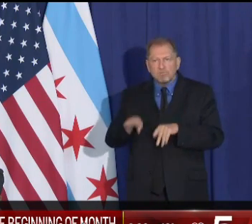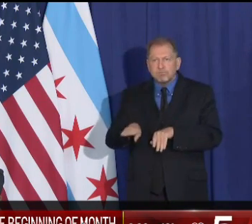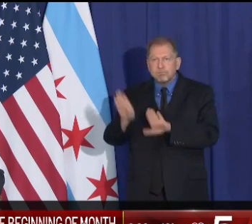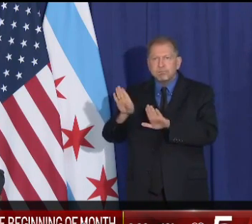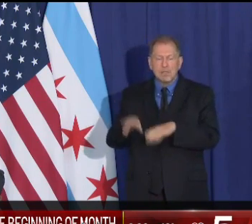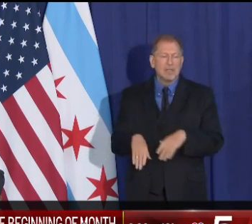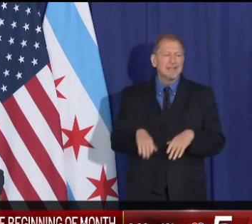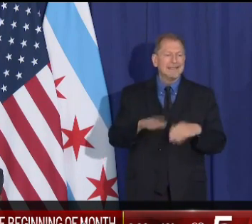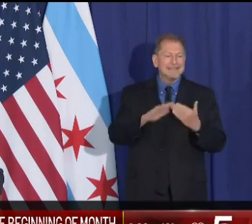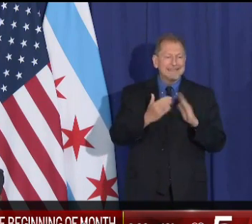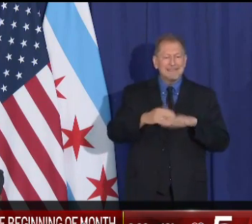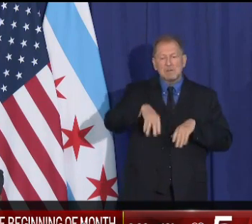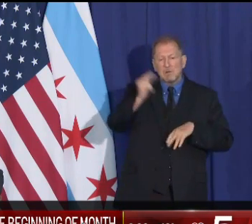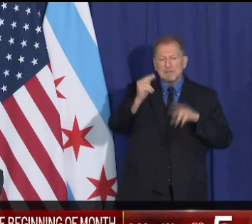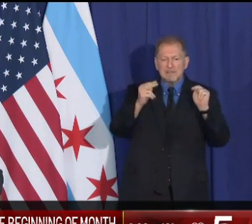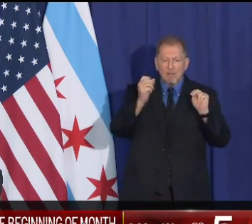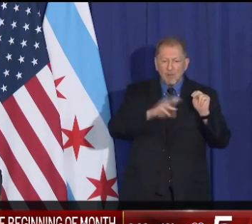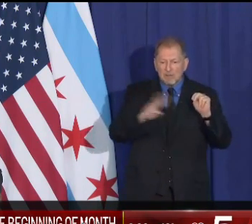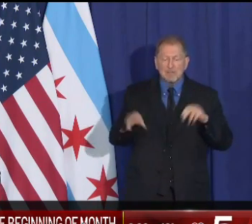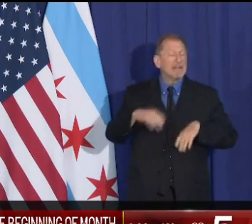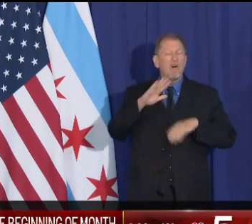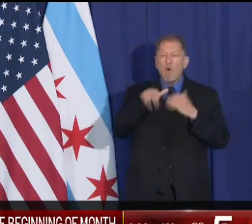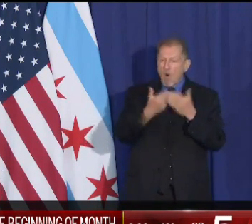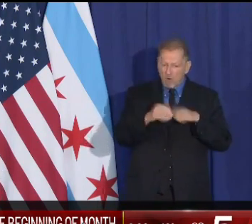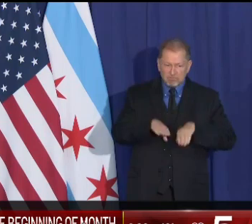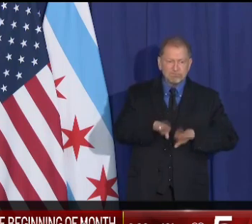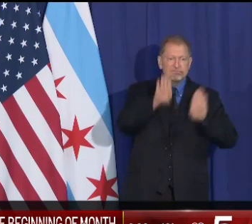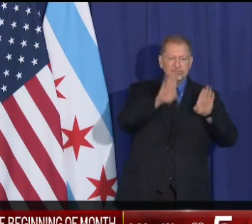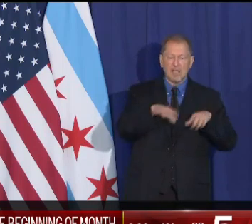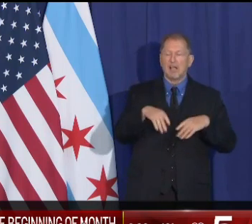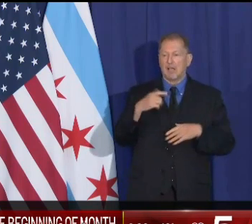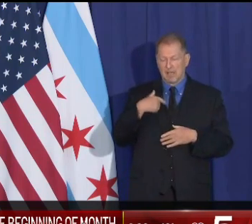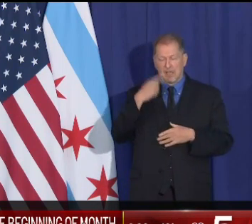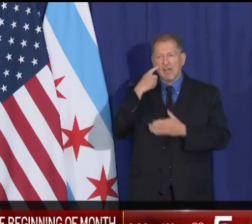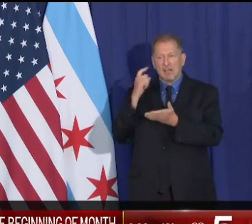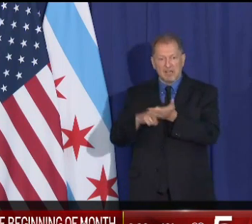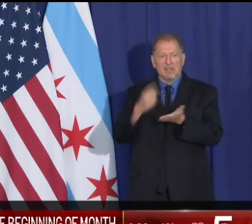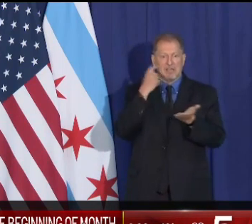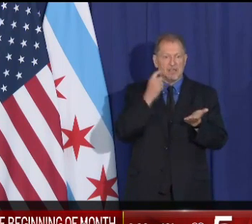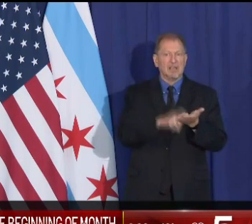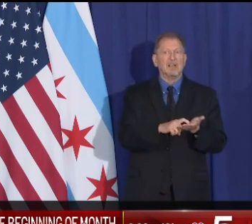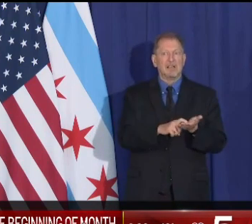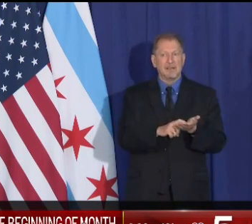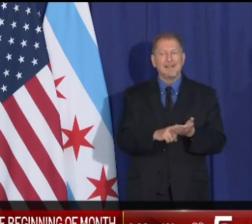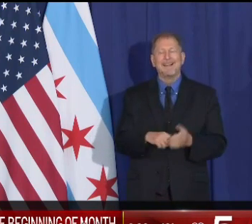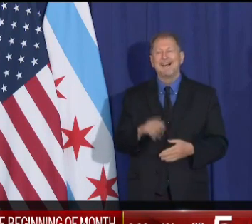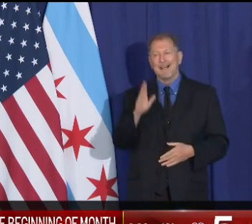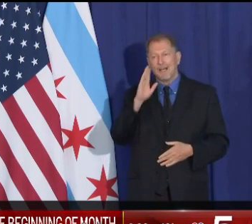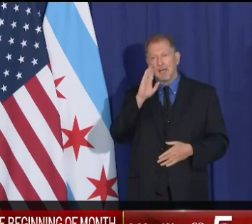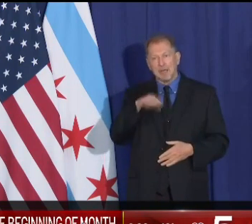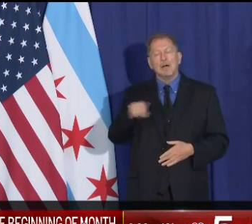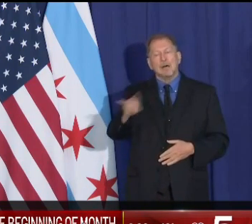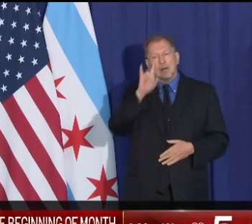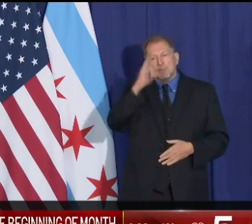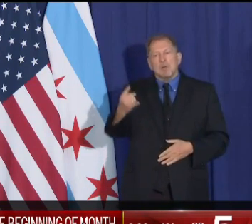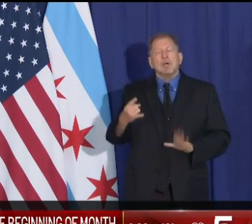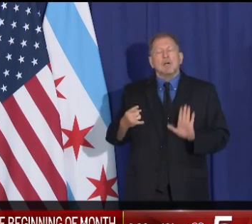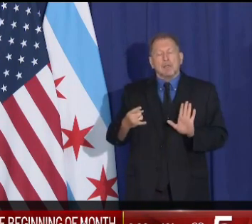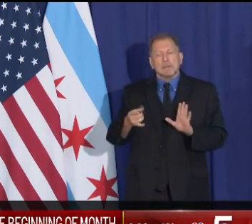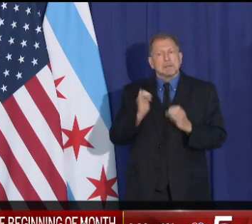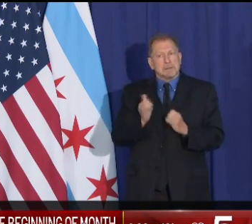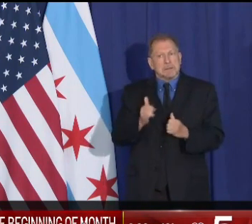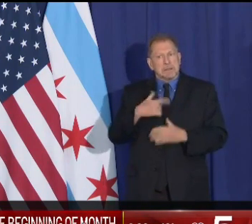is seeing a dramatic uptick in cases. And I'll say again, I know we're all tired. I know that